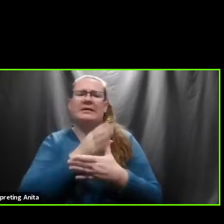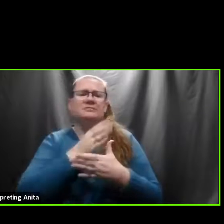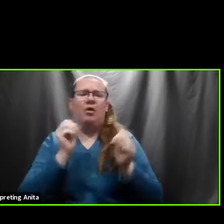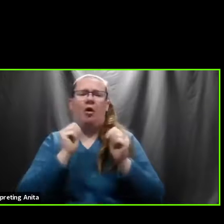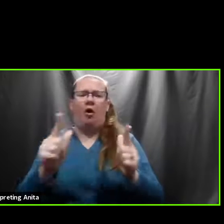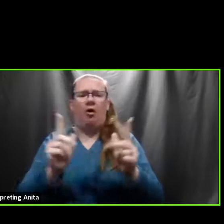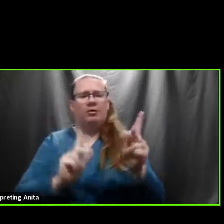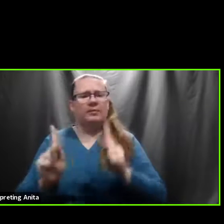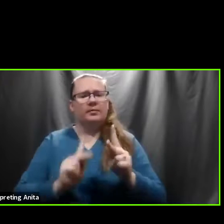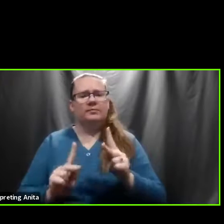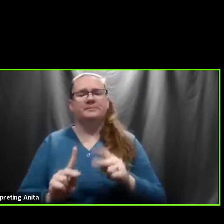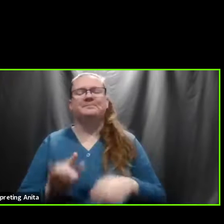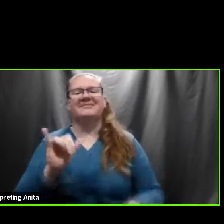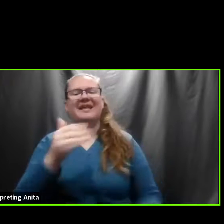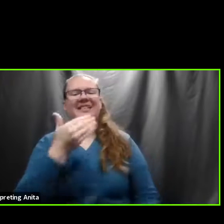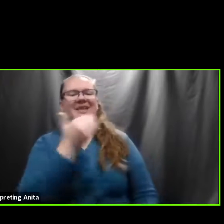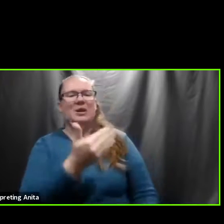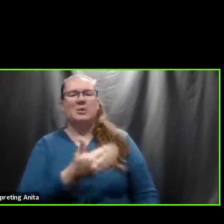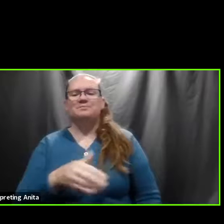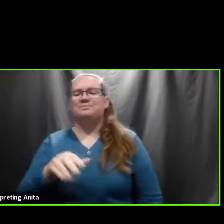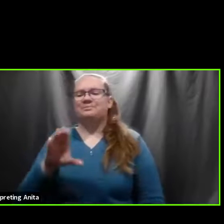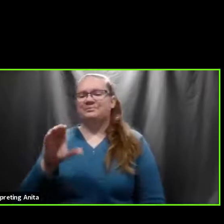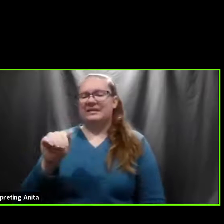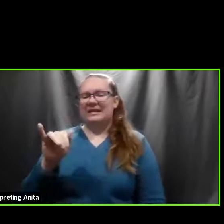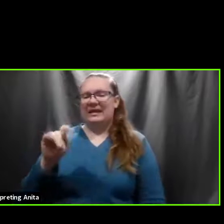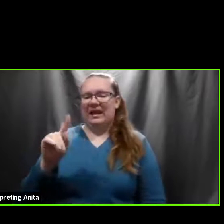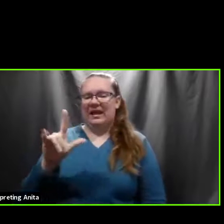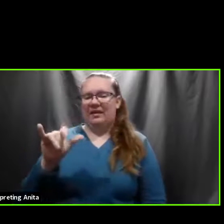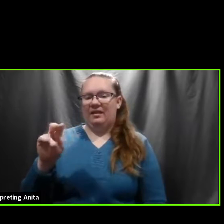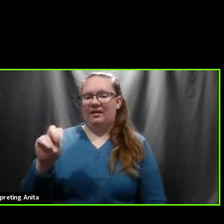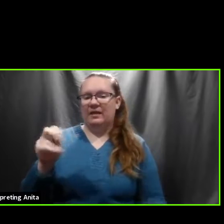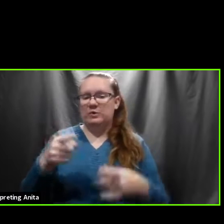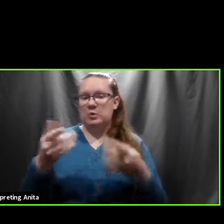Okay. Thank you. go ahead and unmute yourself and ask a question.